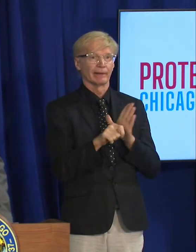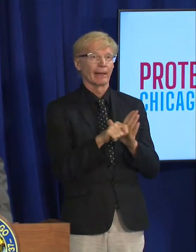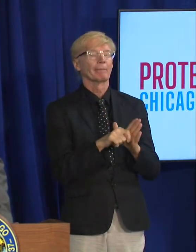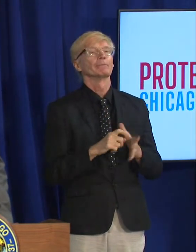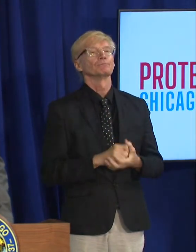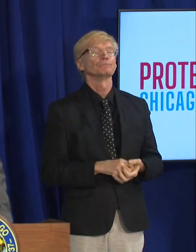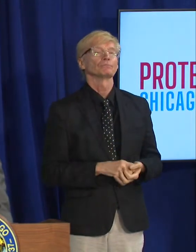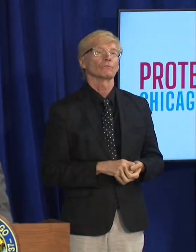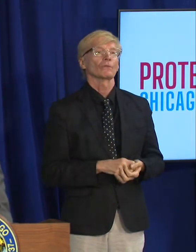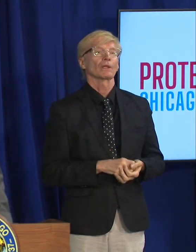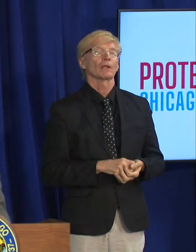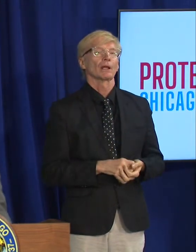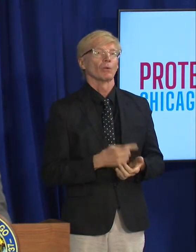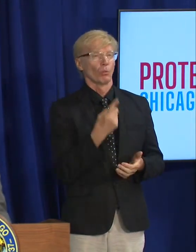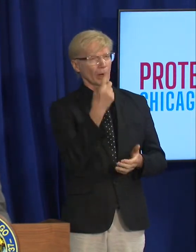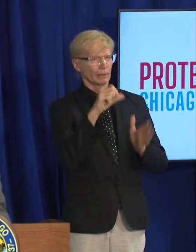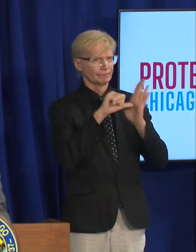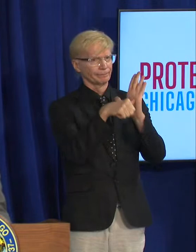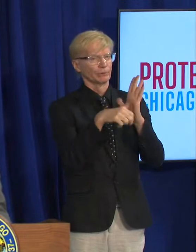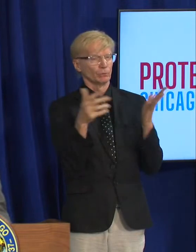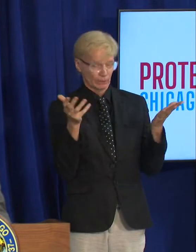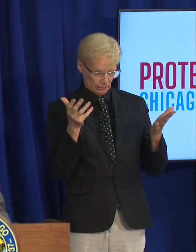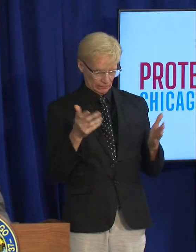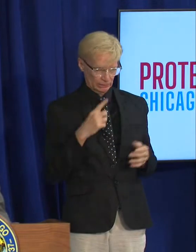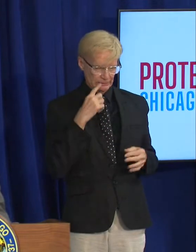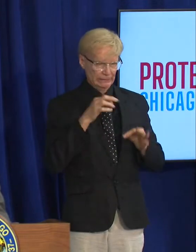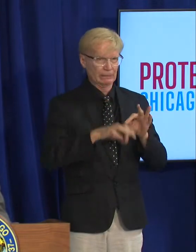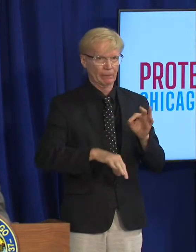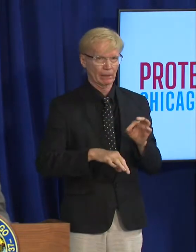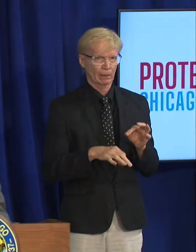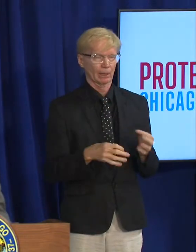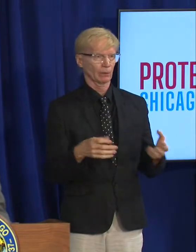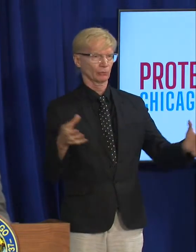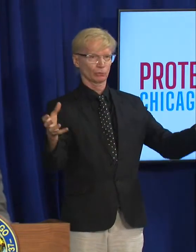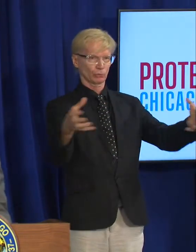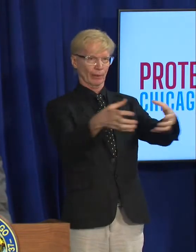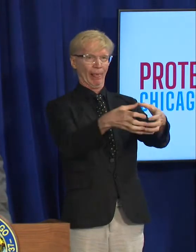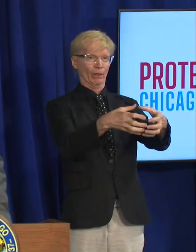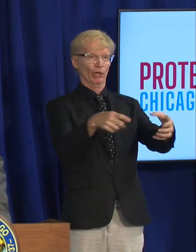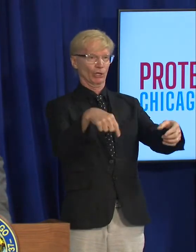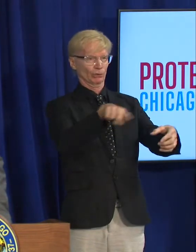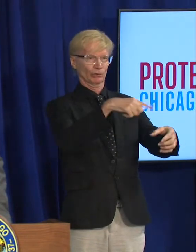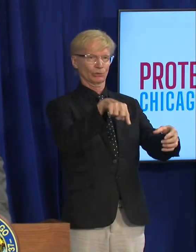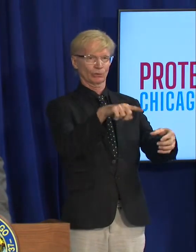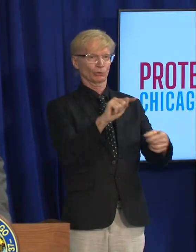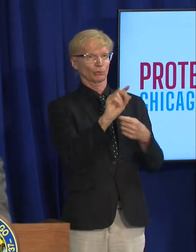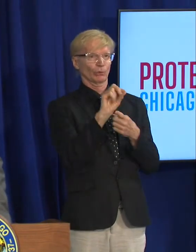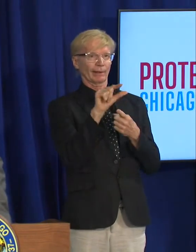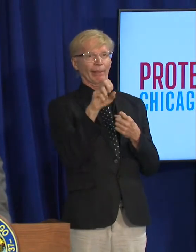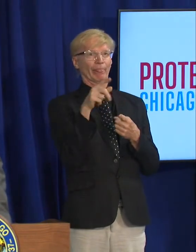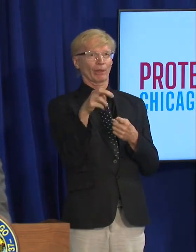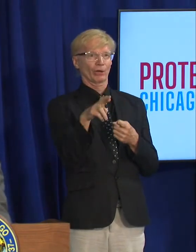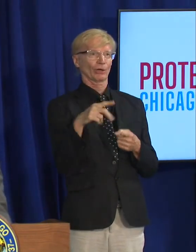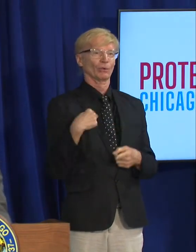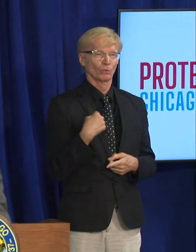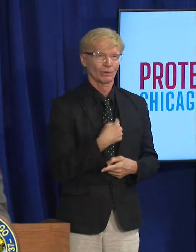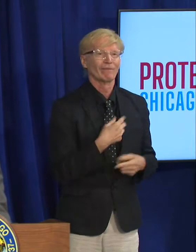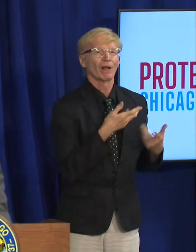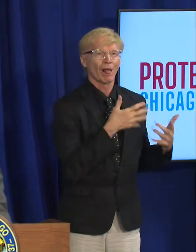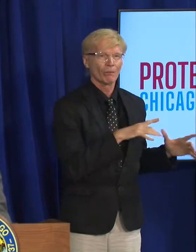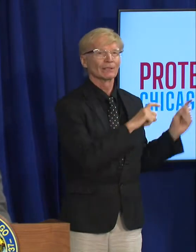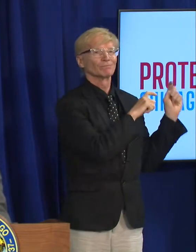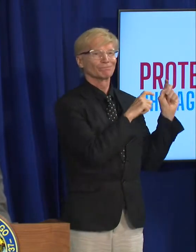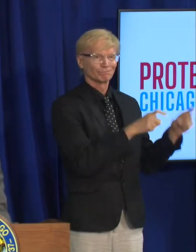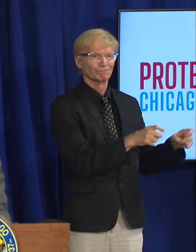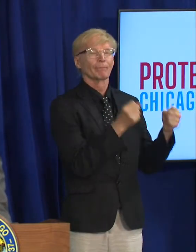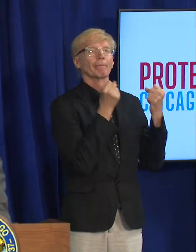if there's one thing I want to emphasize it's the simple word together together we have already delivered many